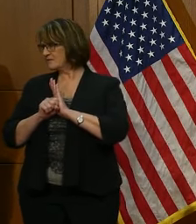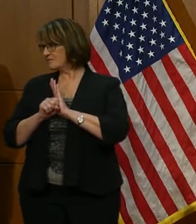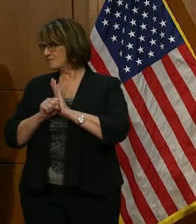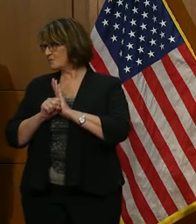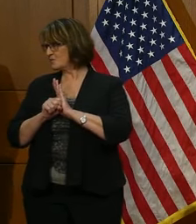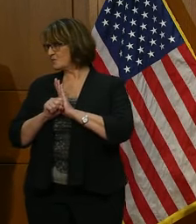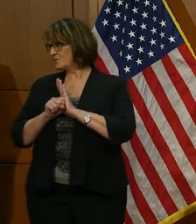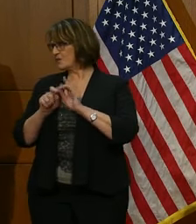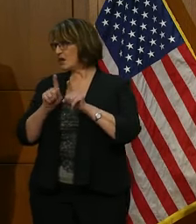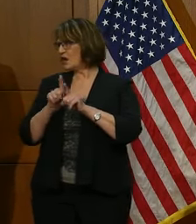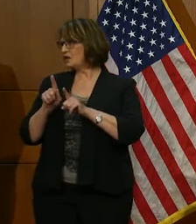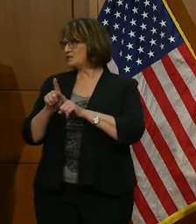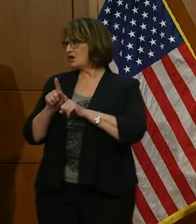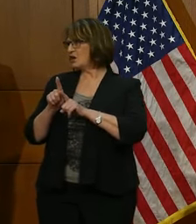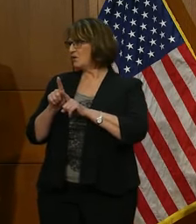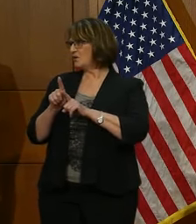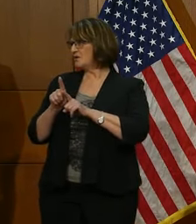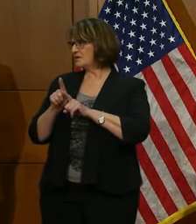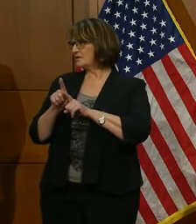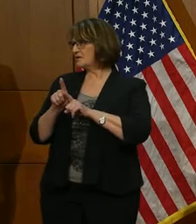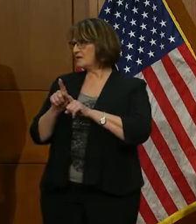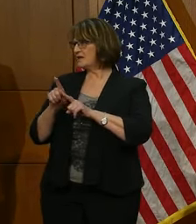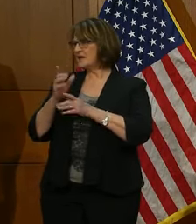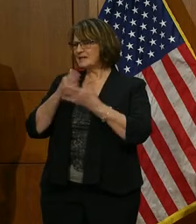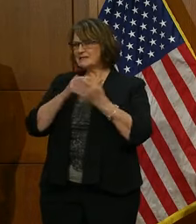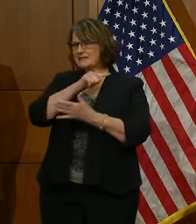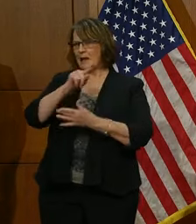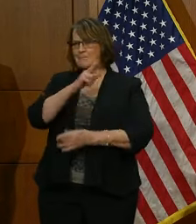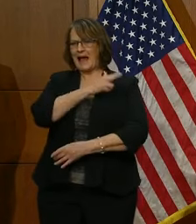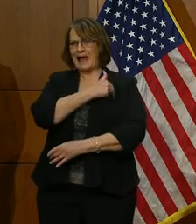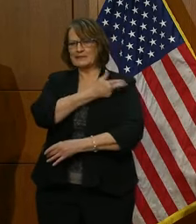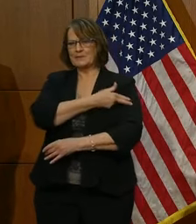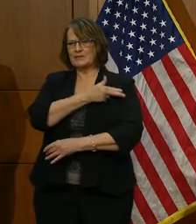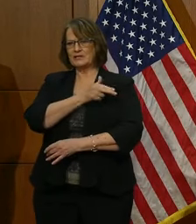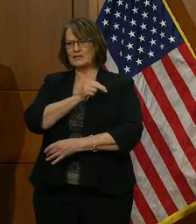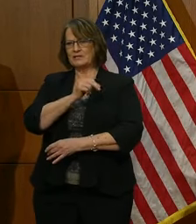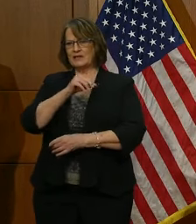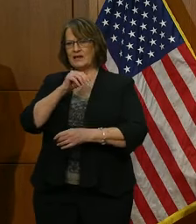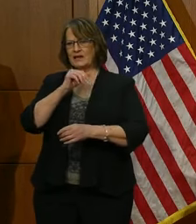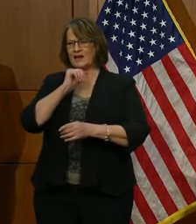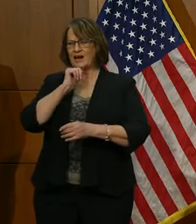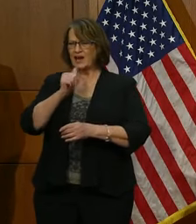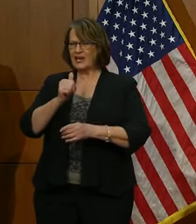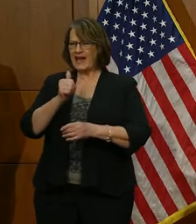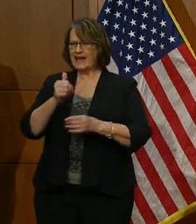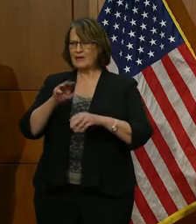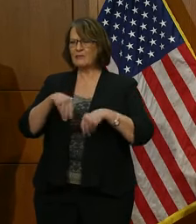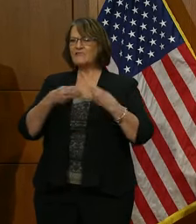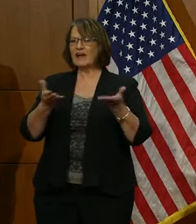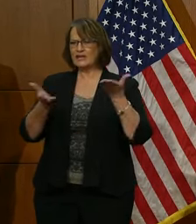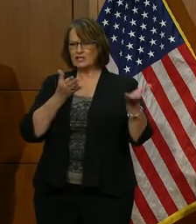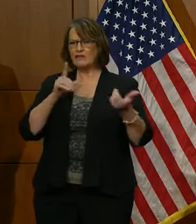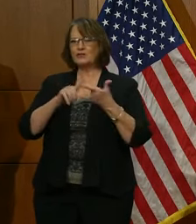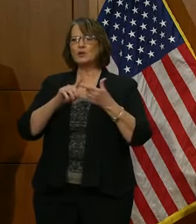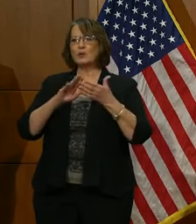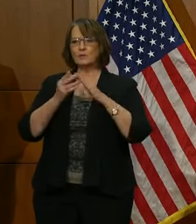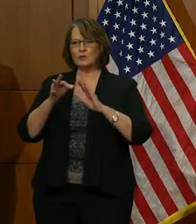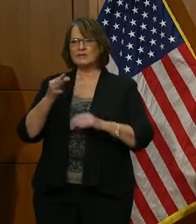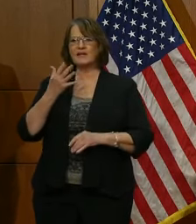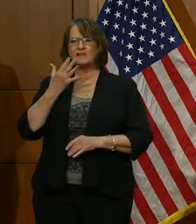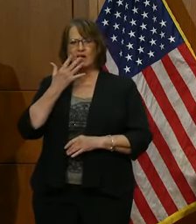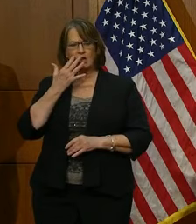hospitals and all of them have served so many communities of color. what is the state going to be seeing in the next